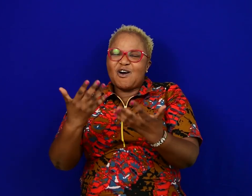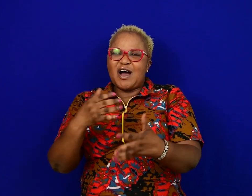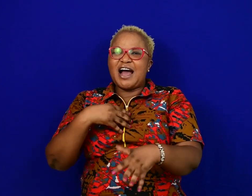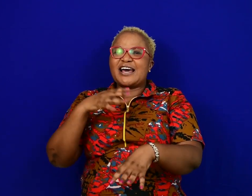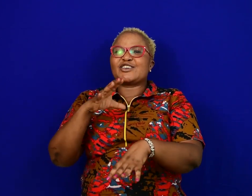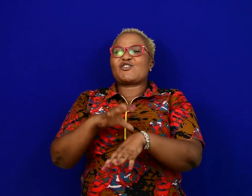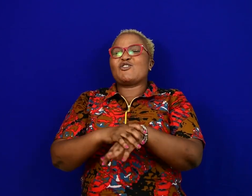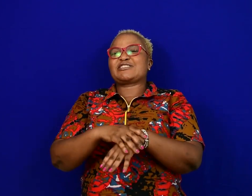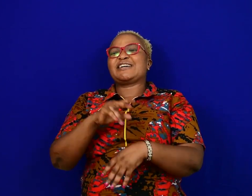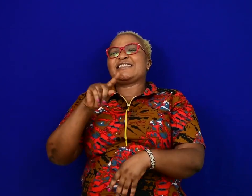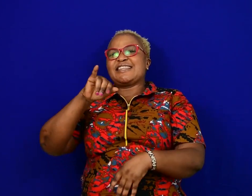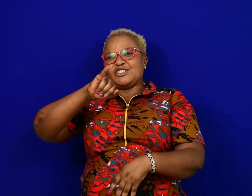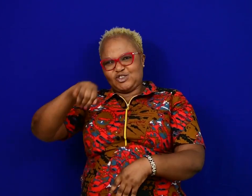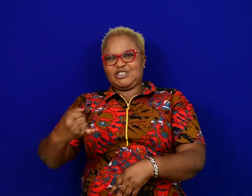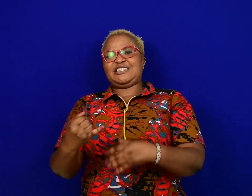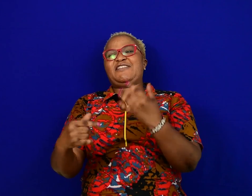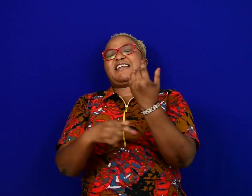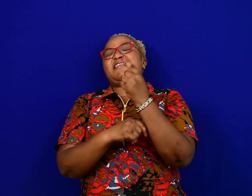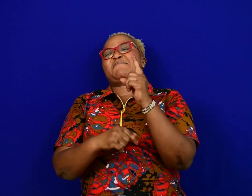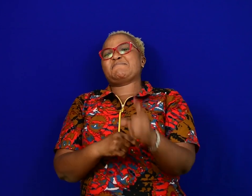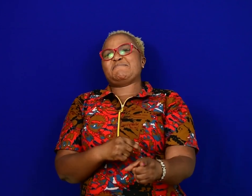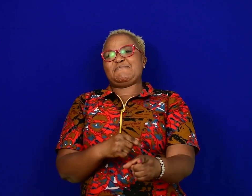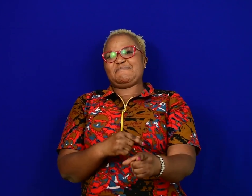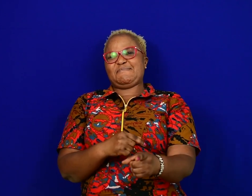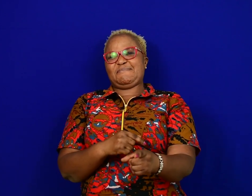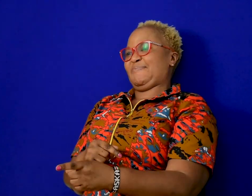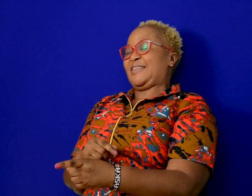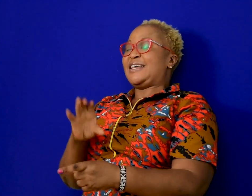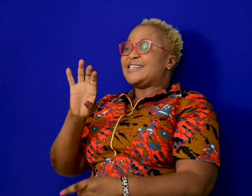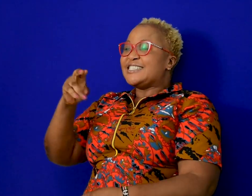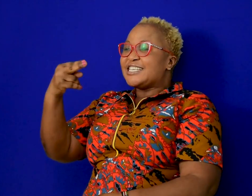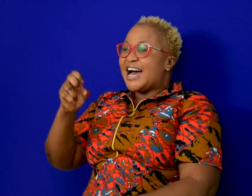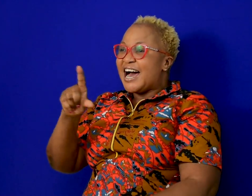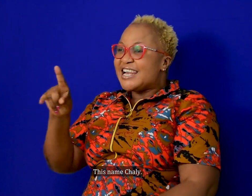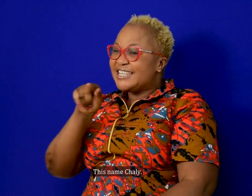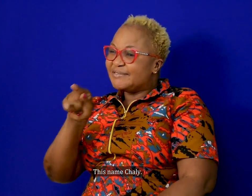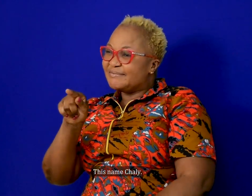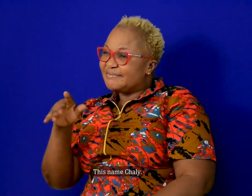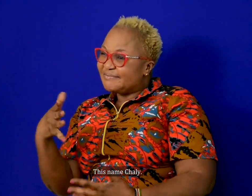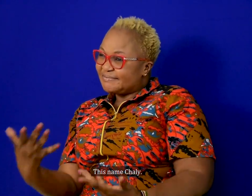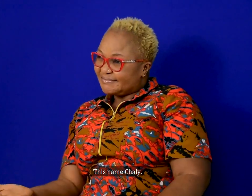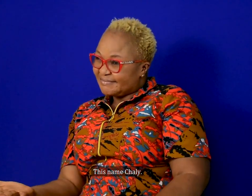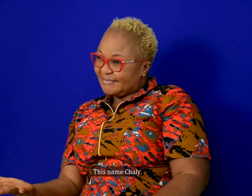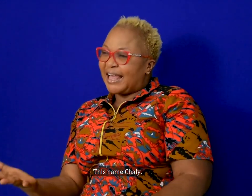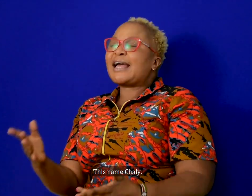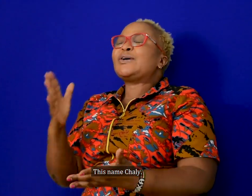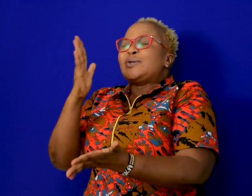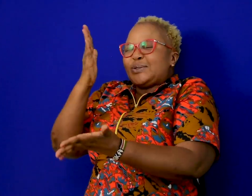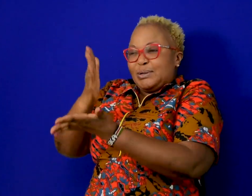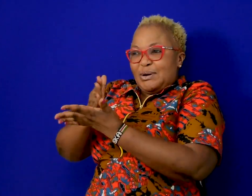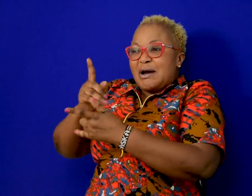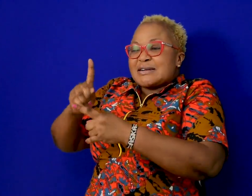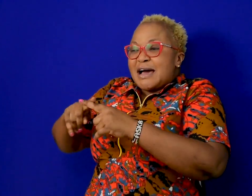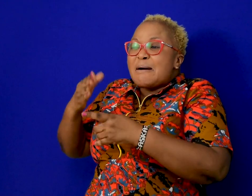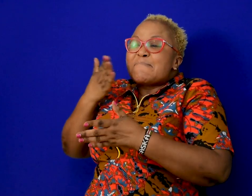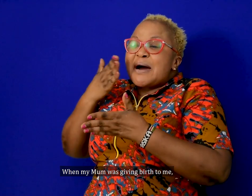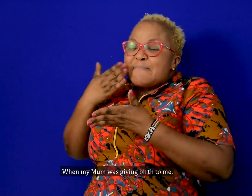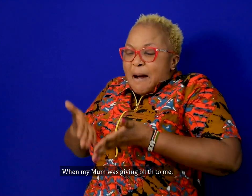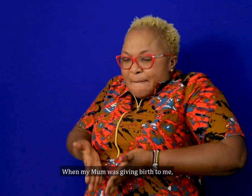That is how I got that name, Josephine. This name, Charlie, when my mom